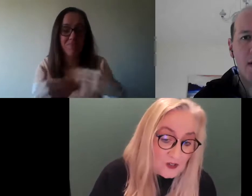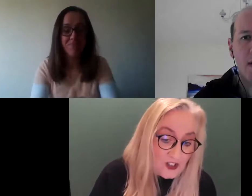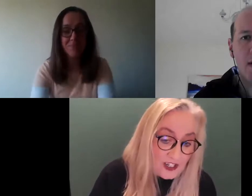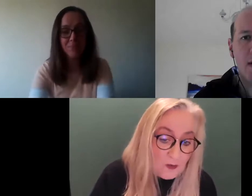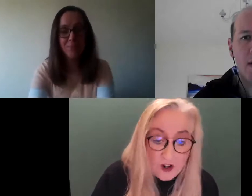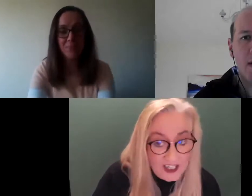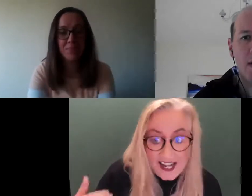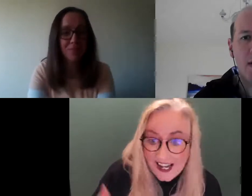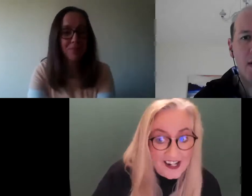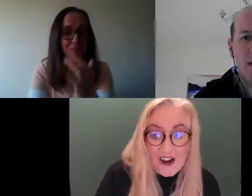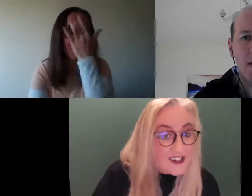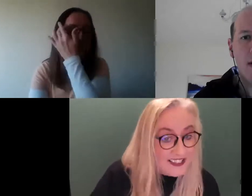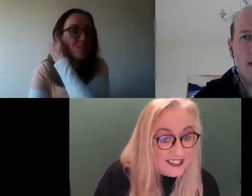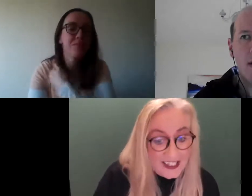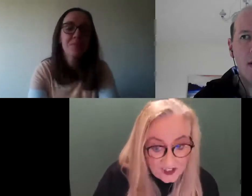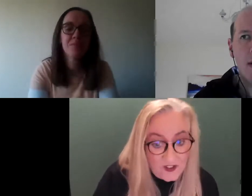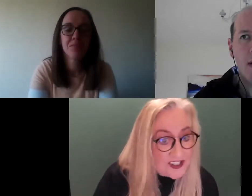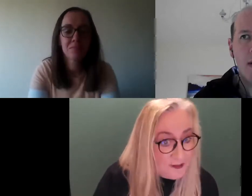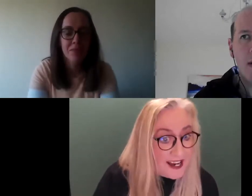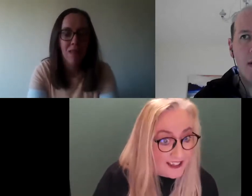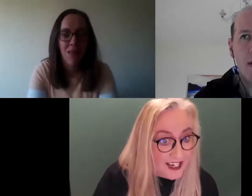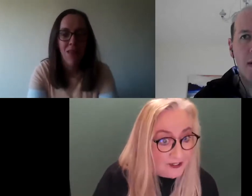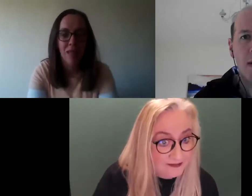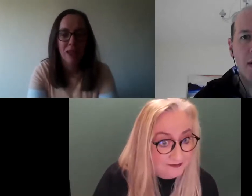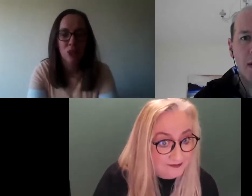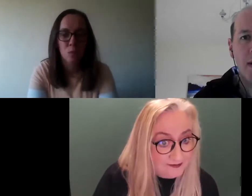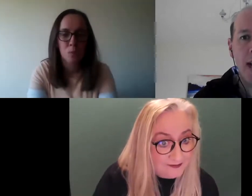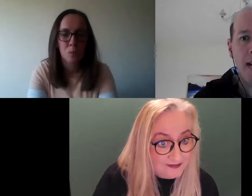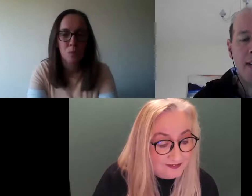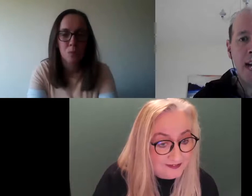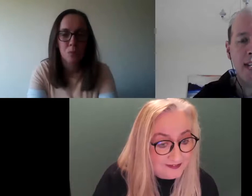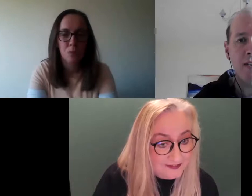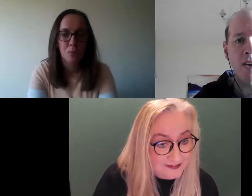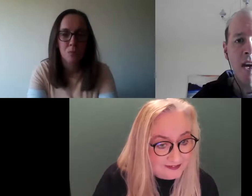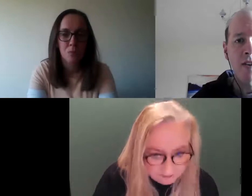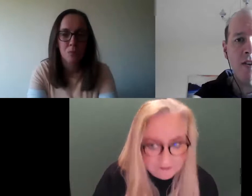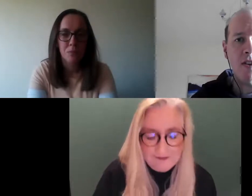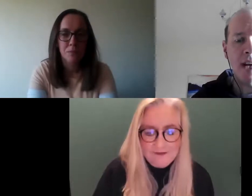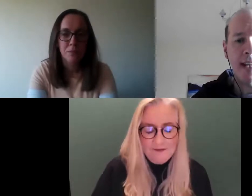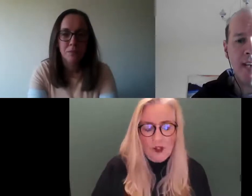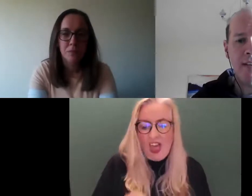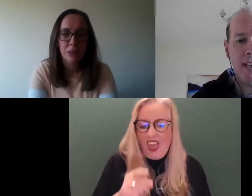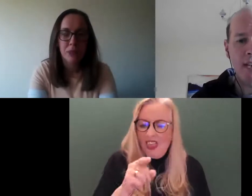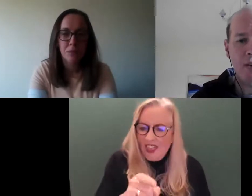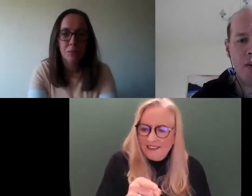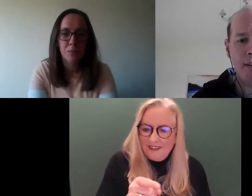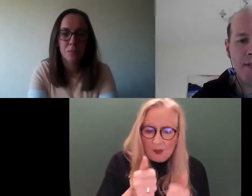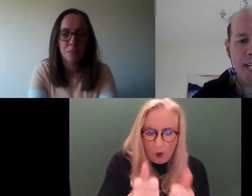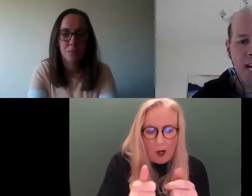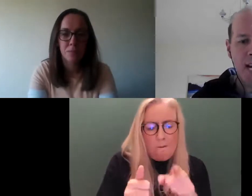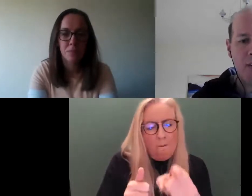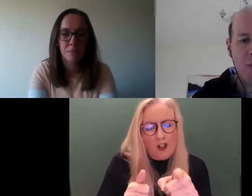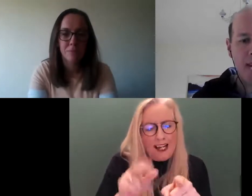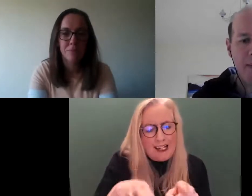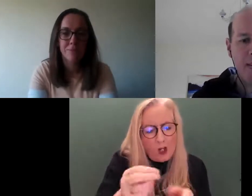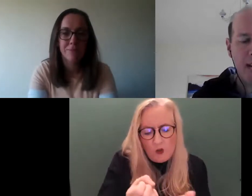conversation with Johnny Wall, and obviously it's full steam ahead now. Yeah, yeah, and that's good. Just on that side of it, can you describe for